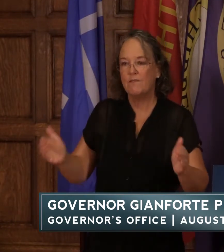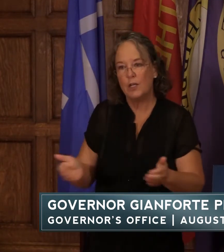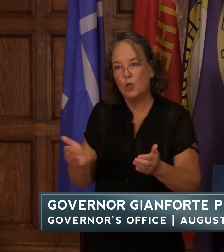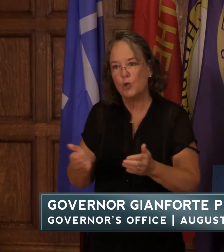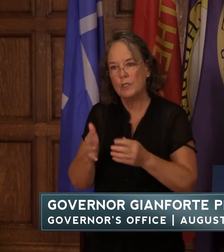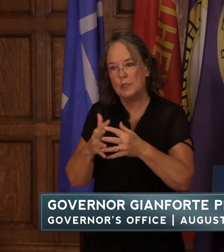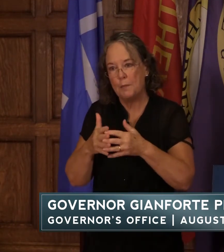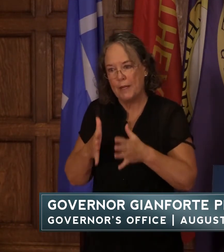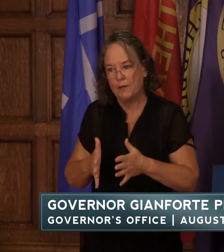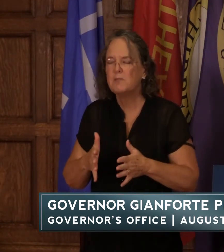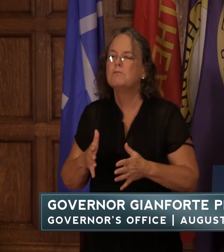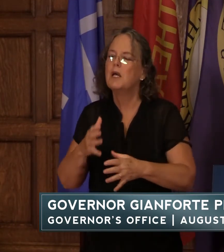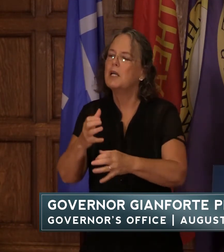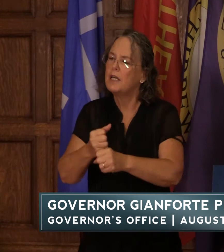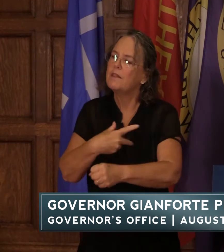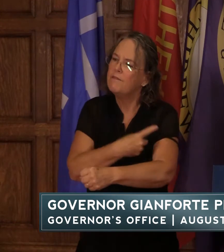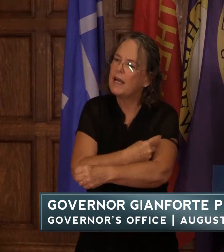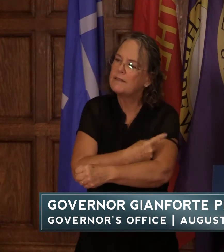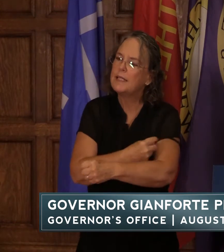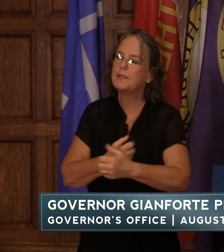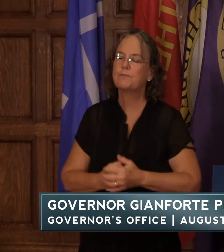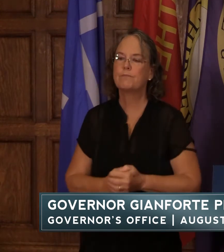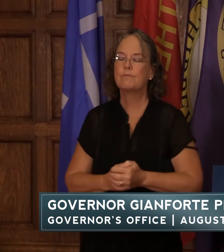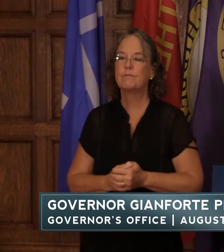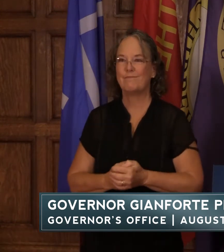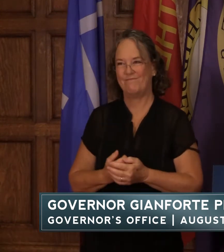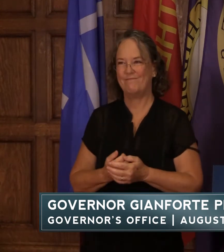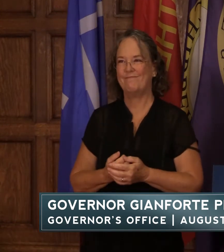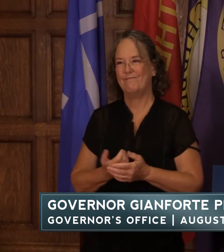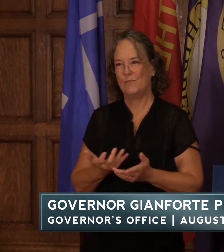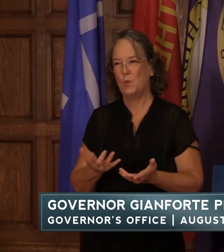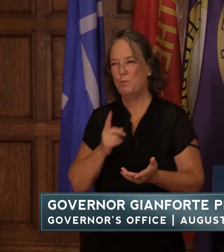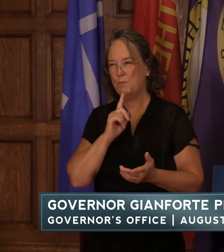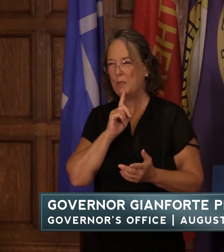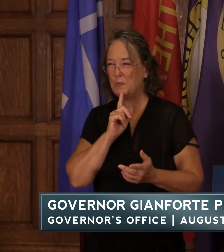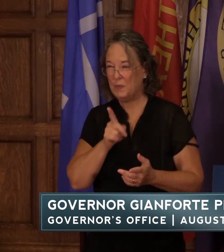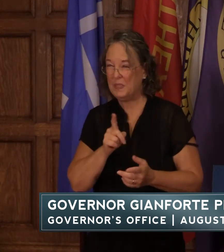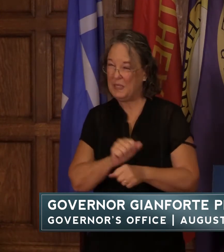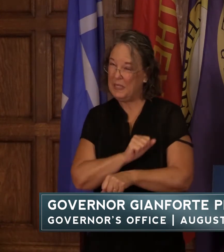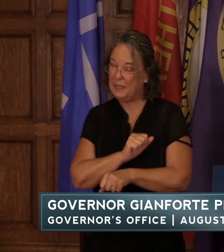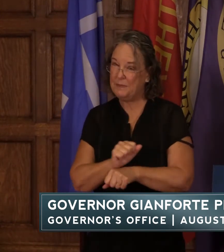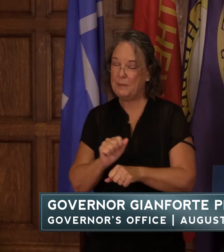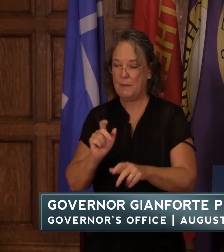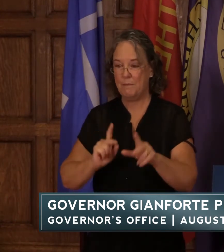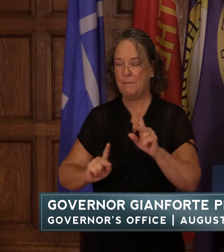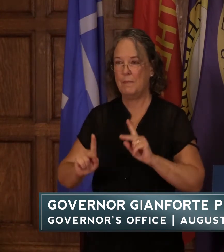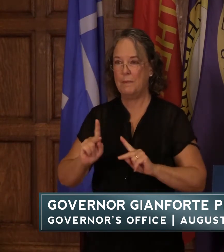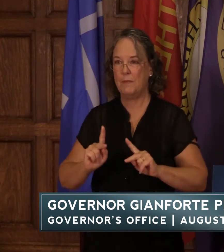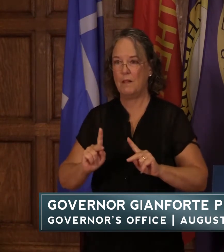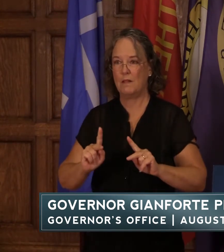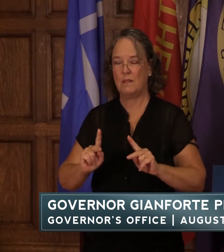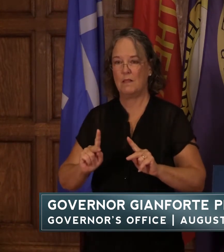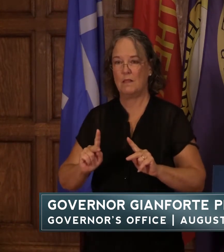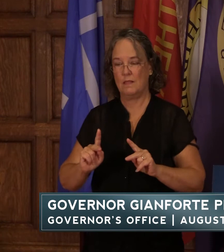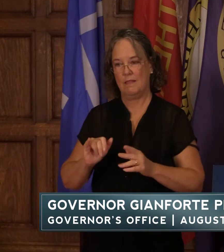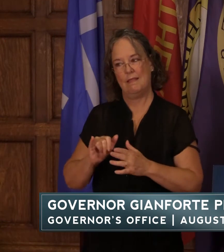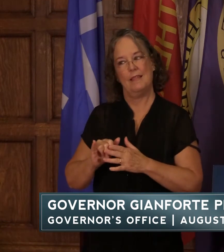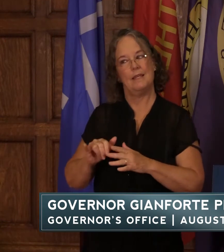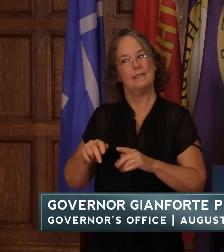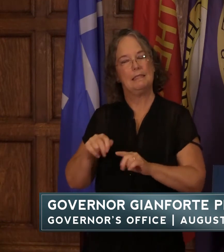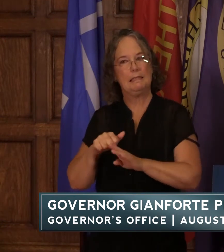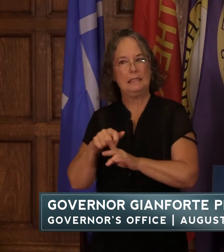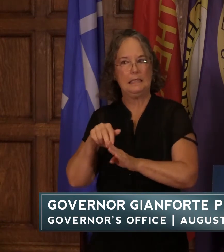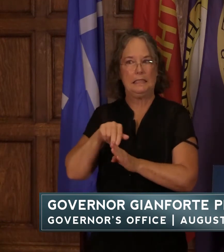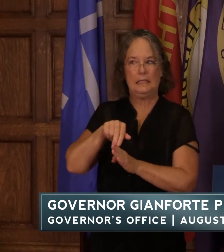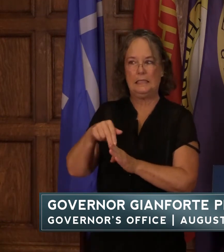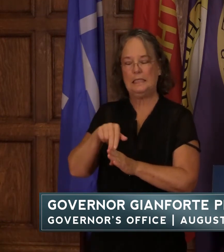americans to get the vaccine and when it comes down to it though people who are hesitant to get